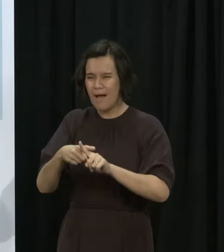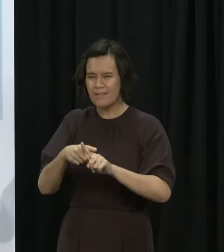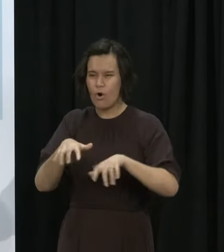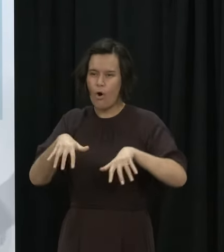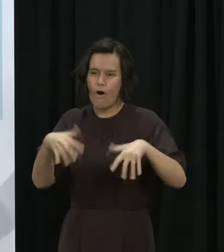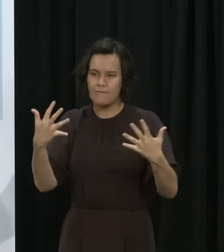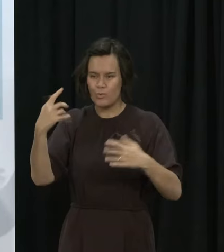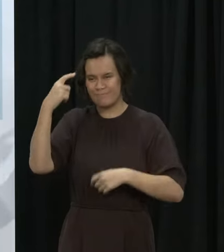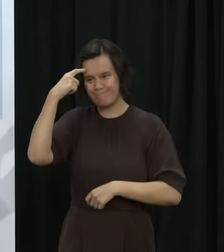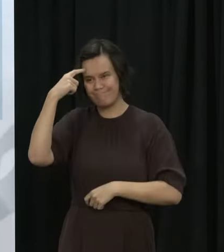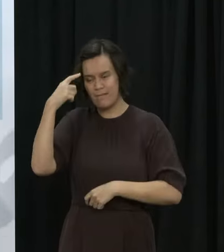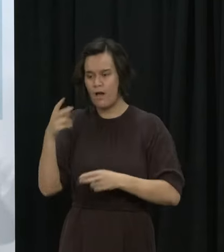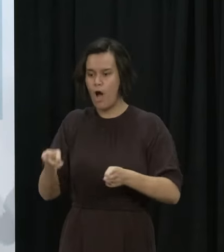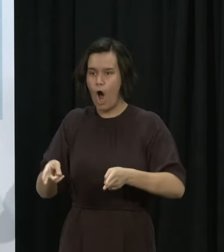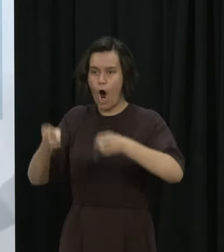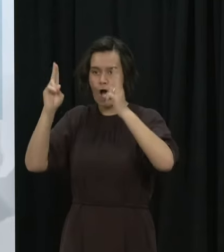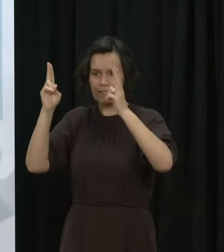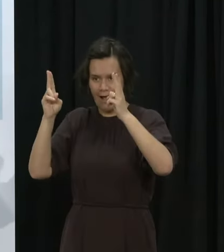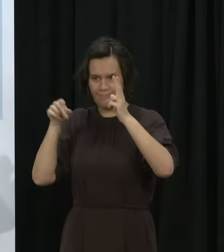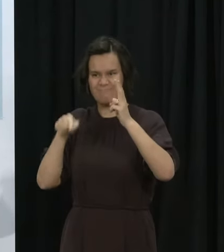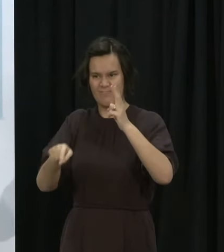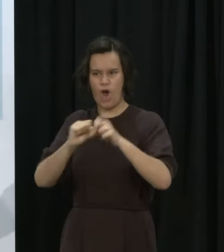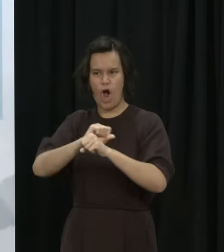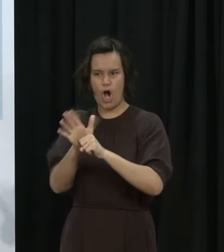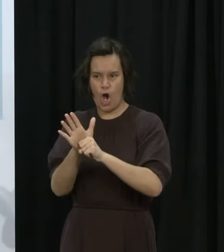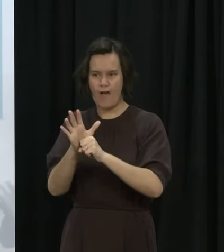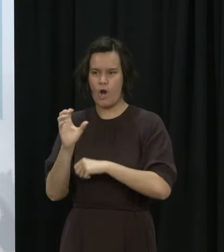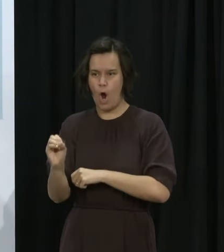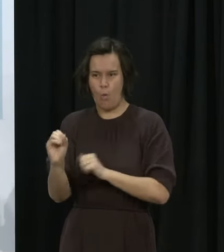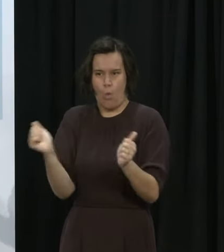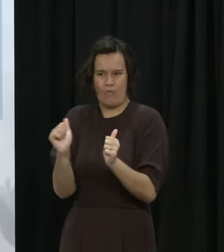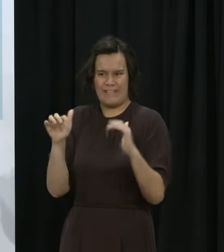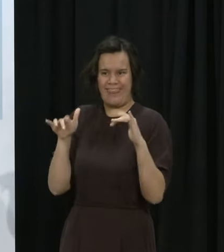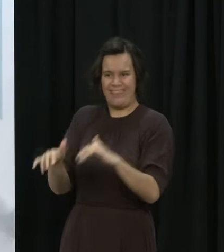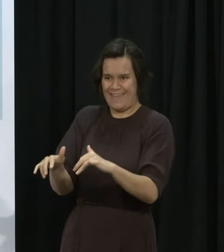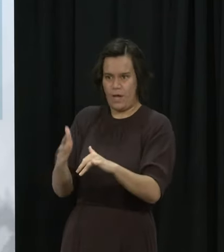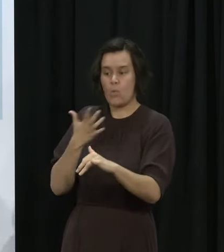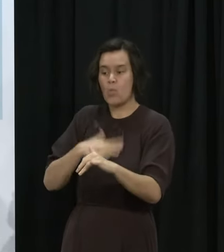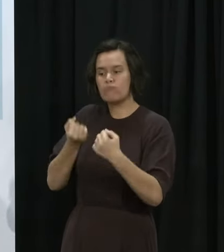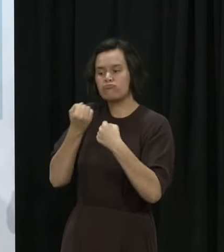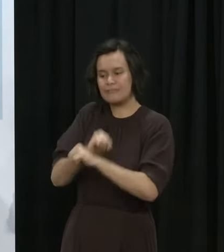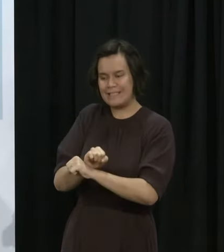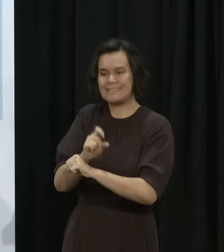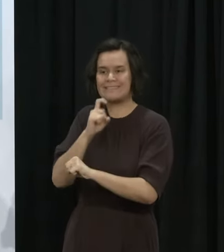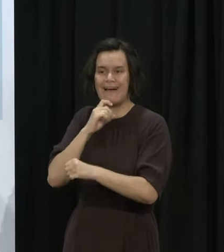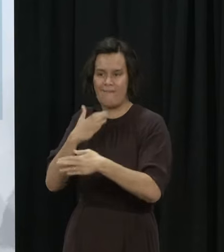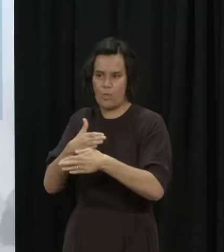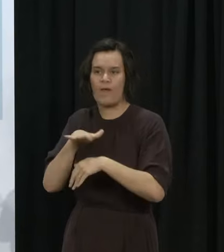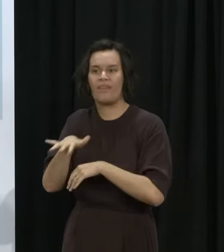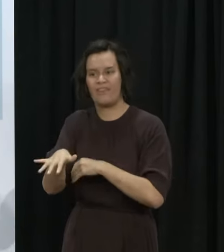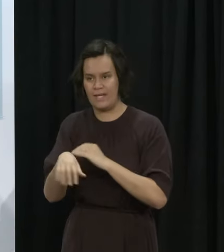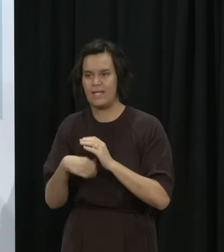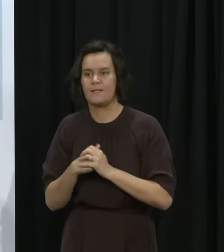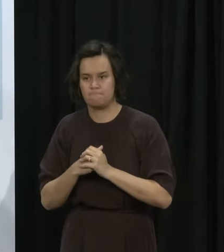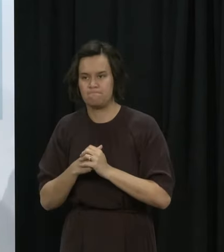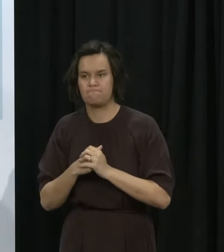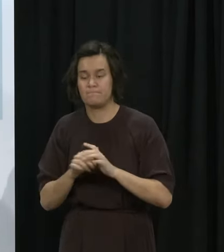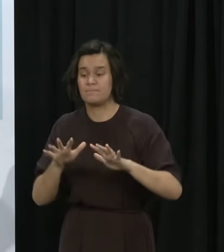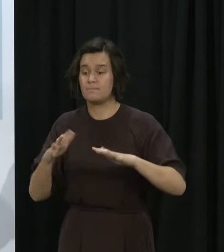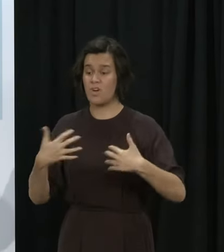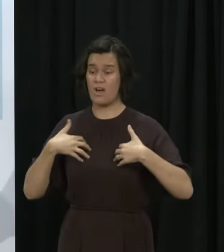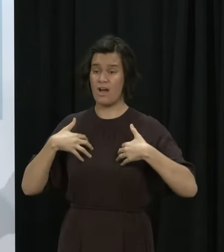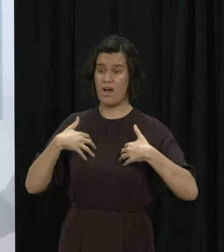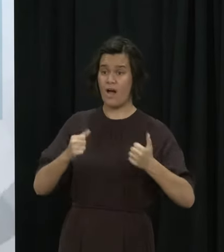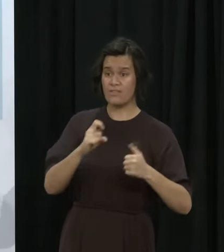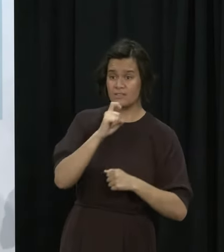over the last week or so. So because we started our rollout in that group, our border workers, healthcare workers, and of